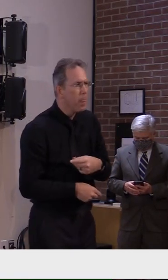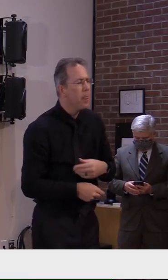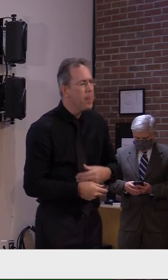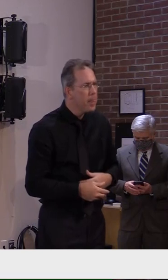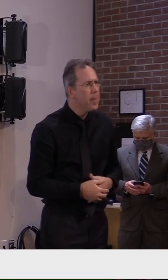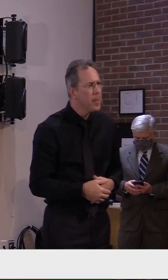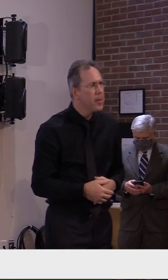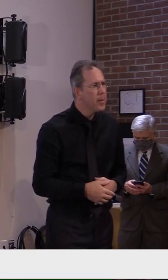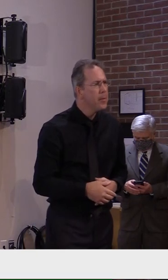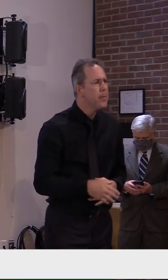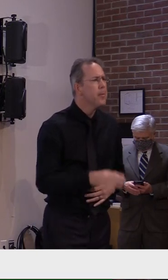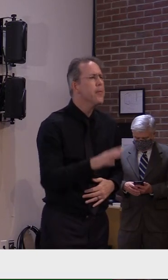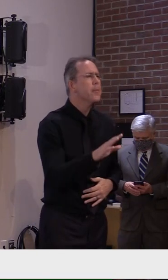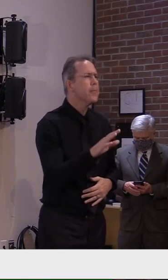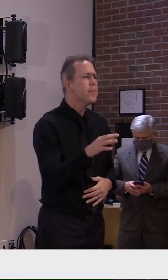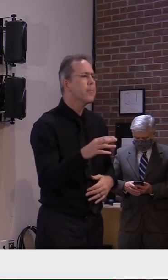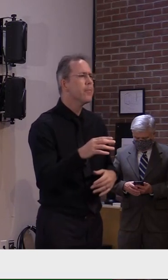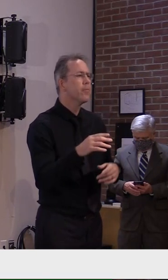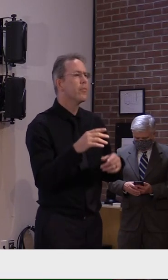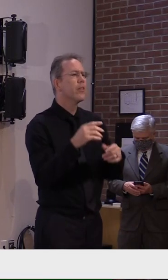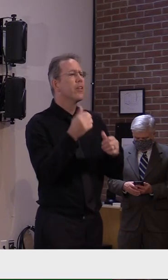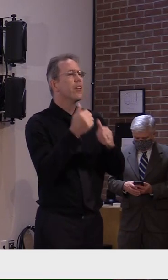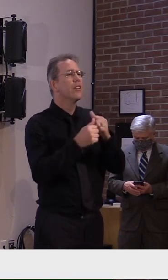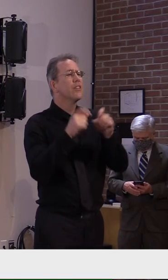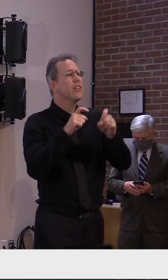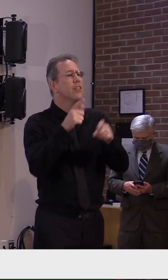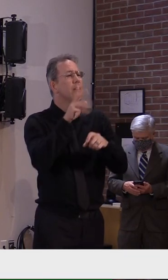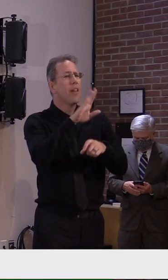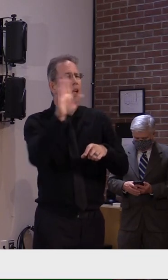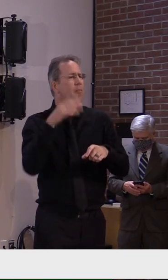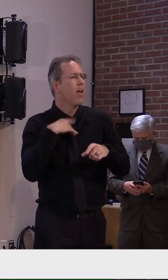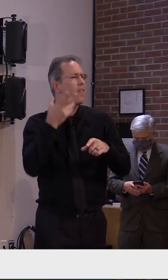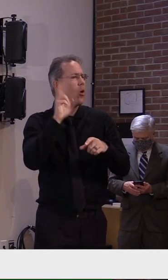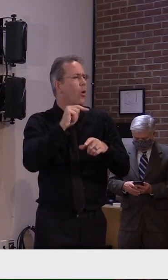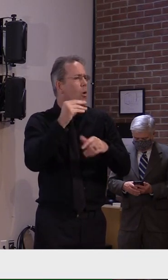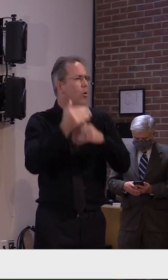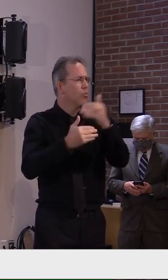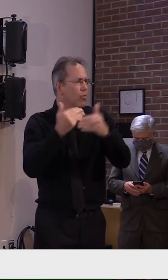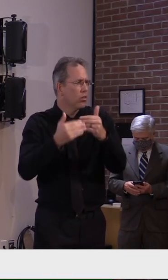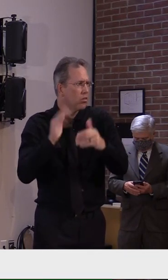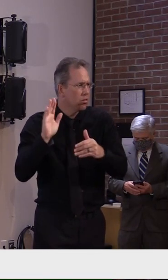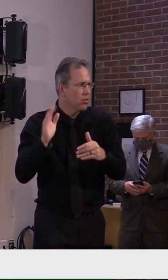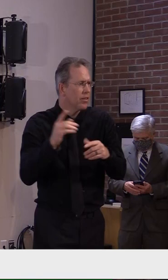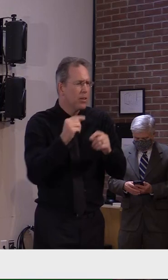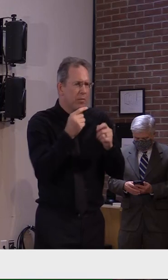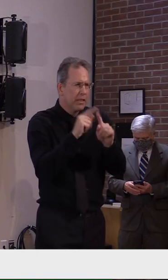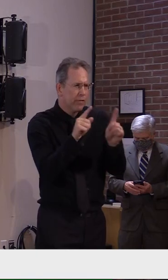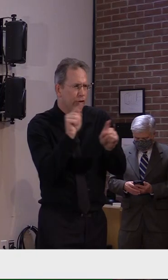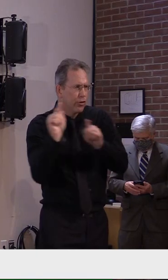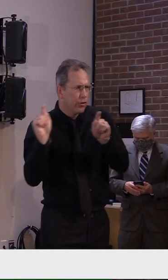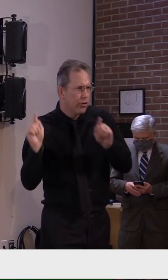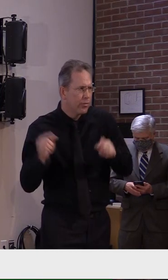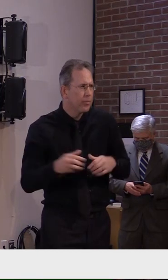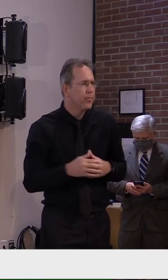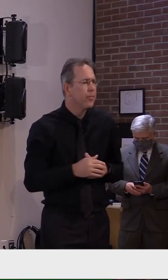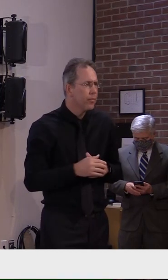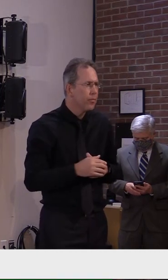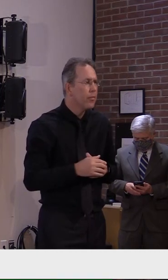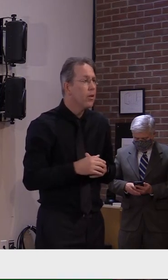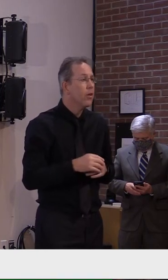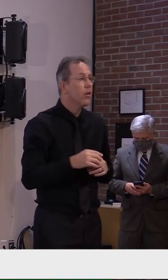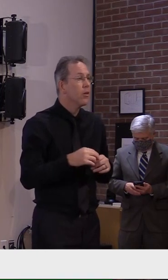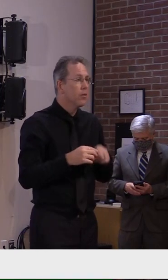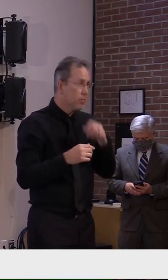uvm's lab it's really the platform that lab uses uh to do their testing and each platform